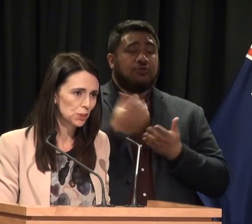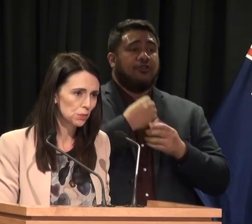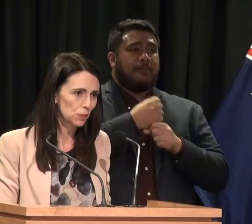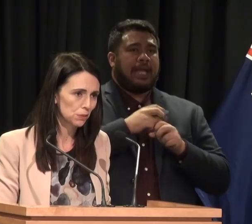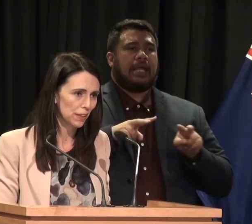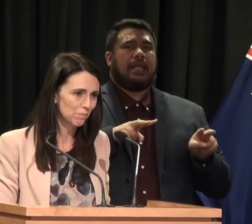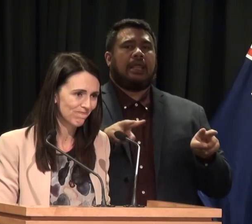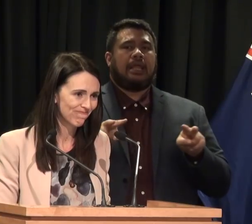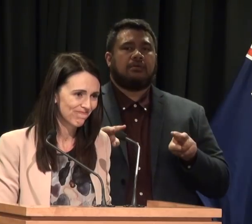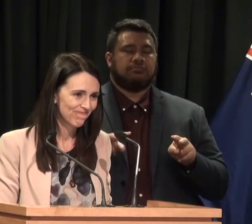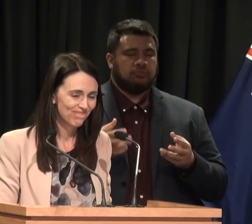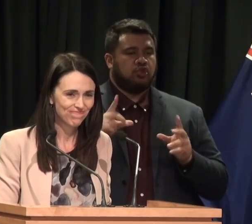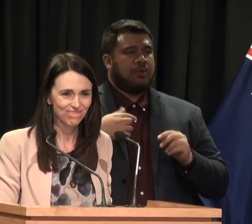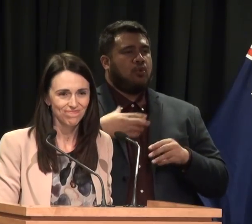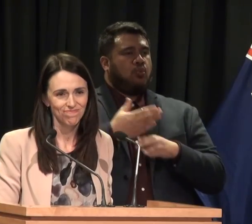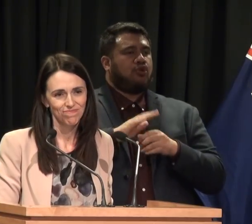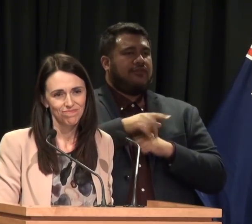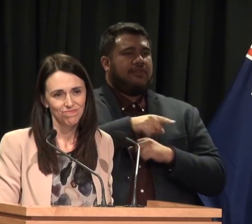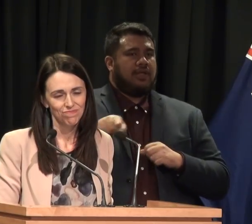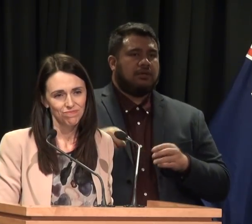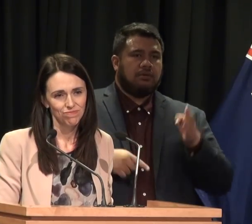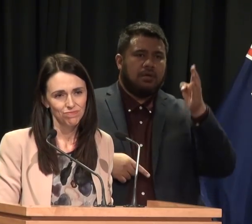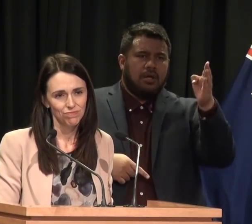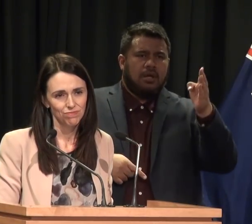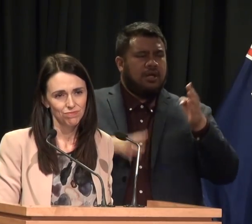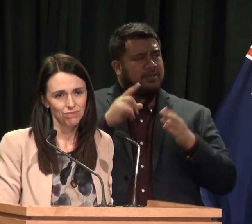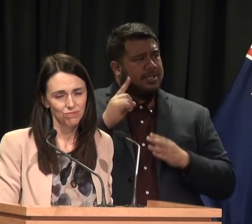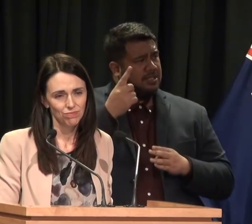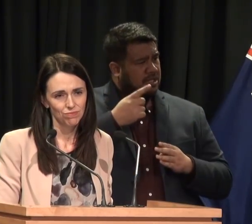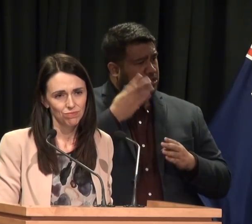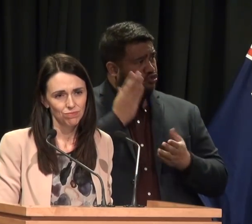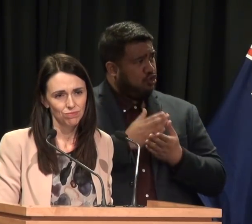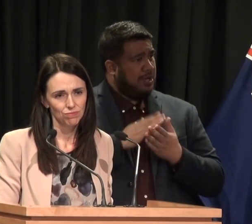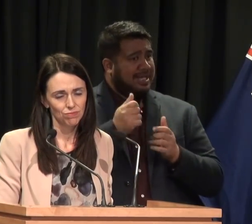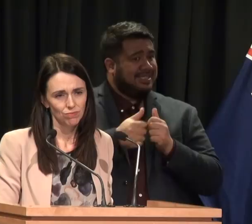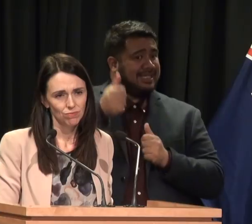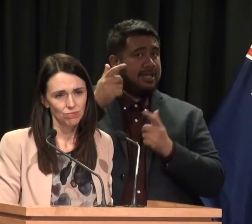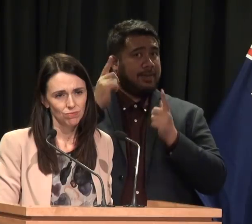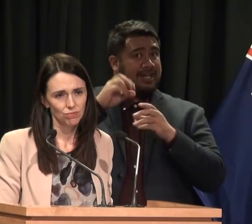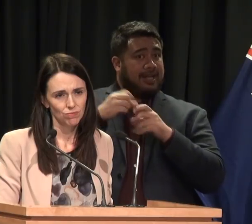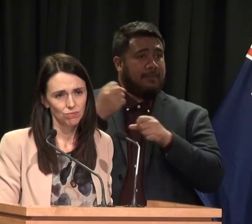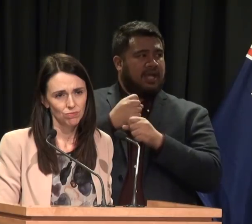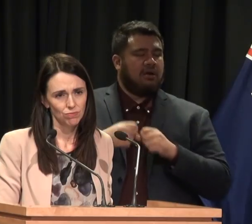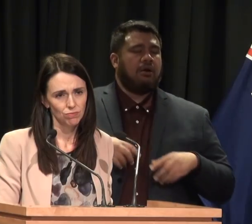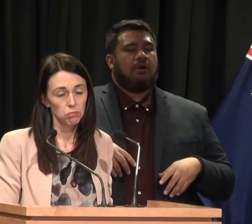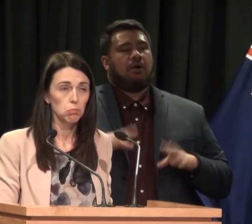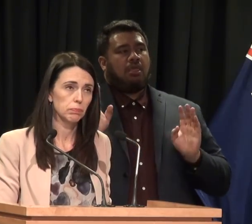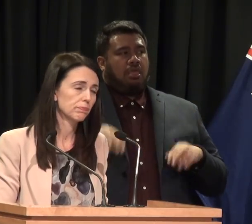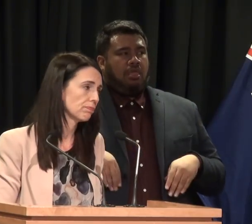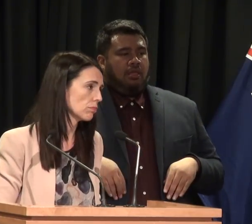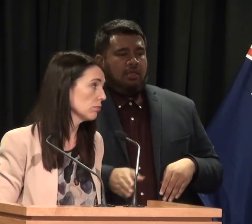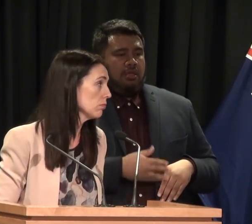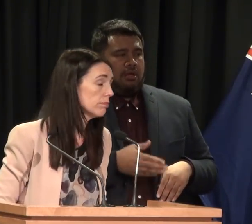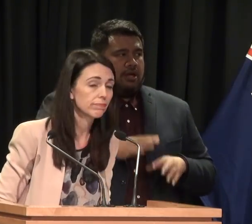some work as a result of that. Minister, is it true though that senior managers have gotten off easy because of a lack of tools to crack down?